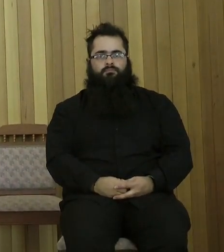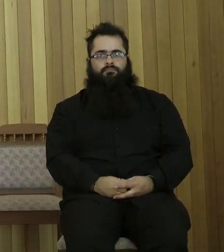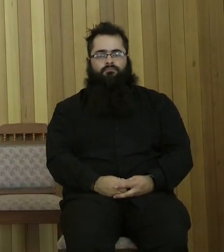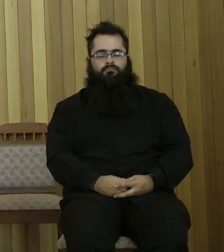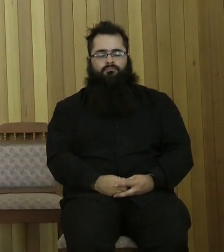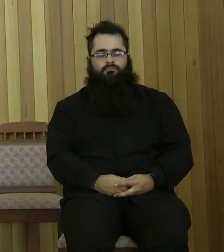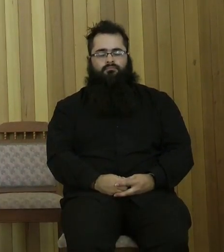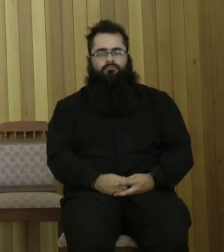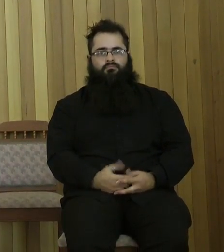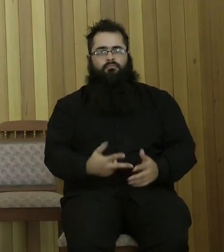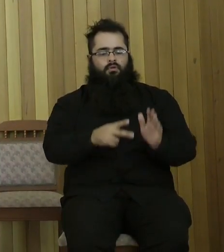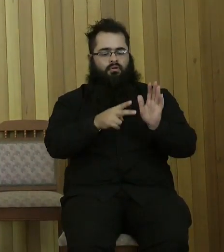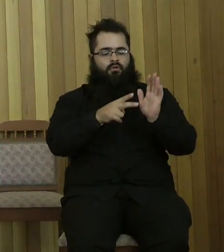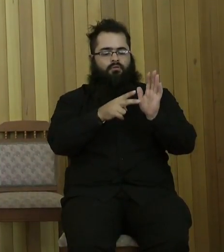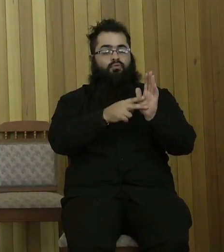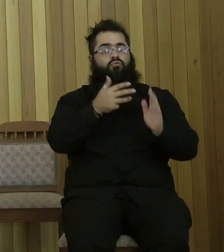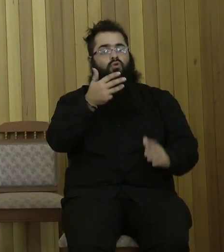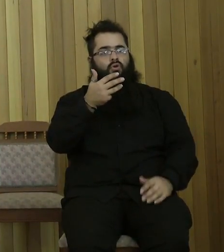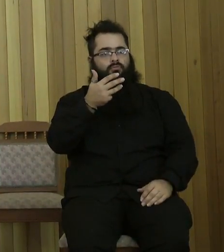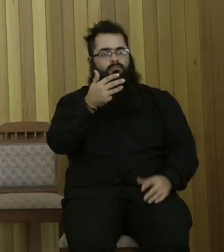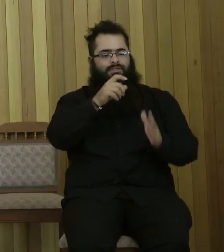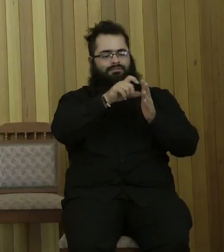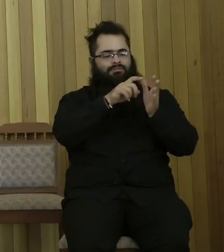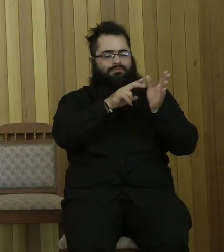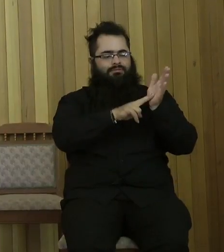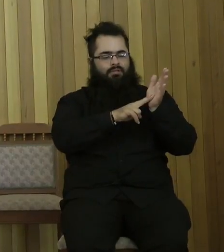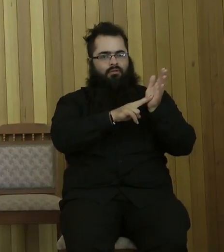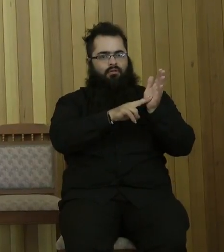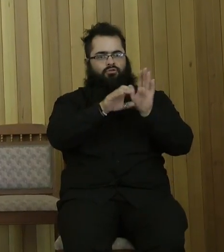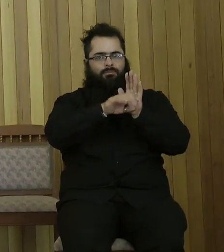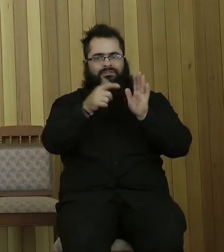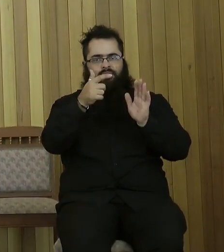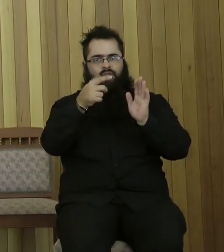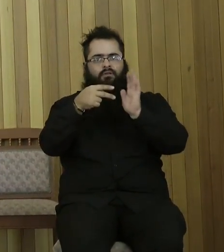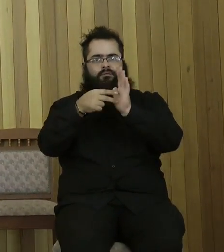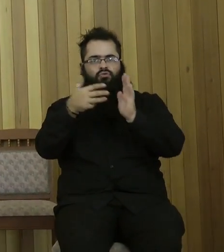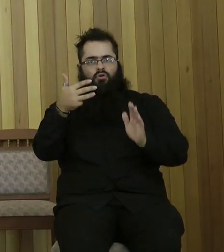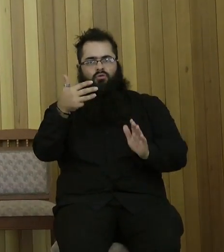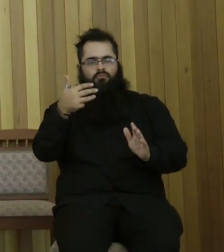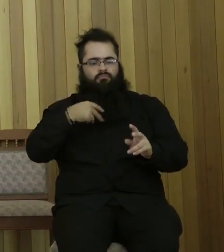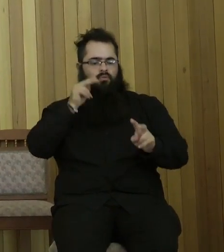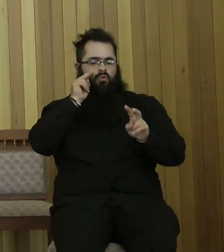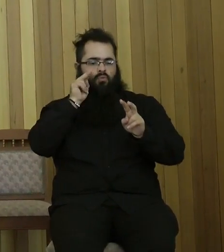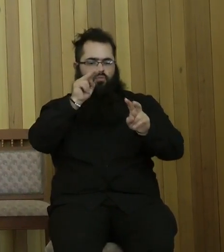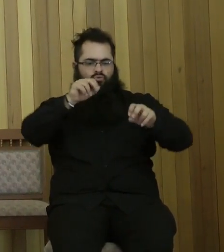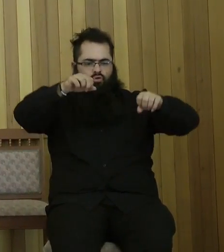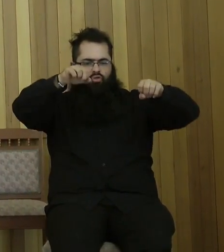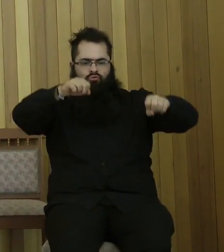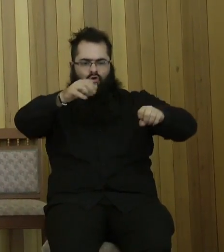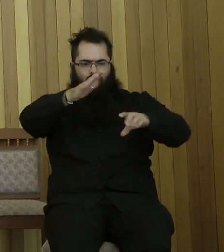Verse 9, Daniel 7, verse 9, I watched till thrones were put in place, and the Ancient of Days was